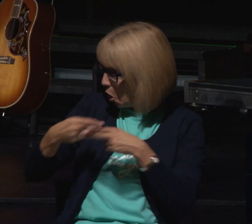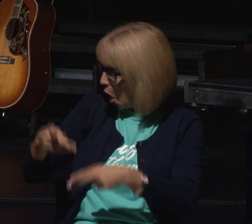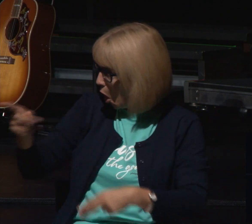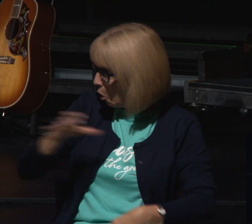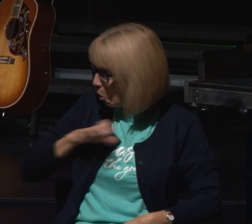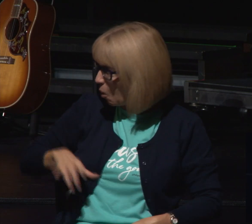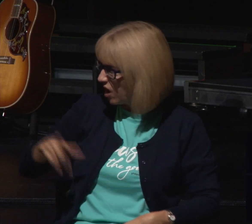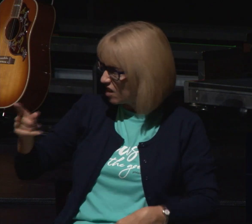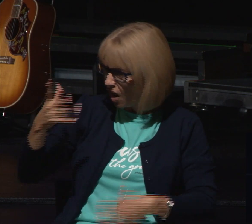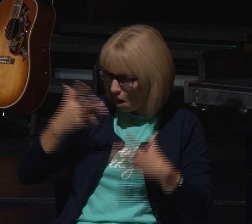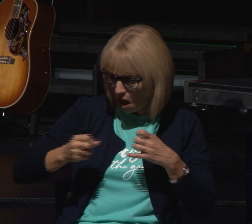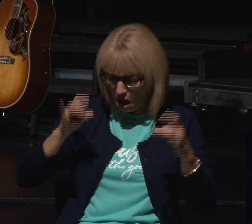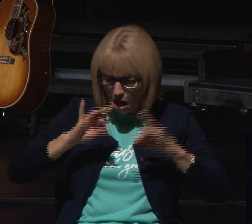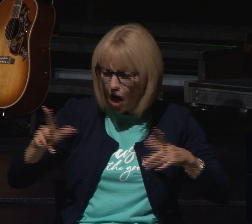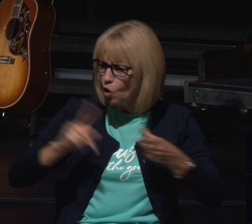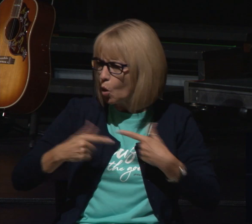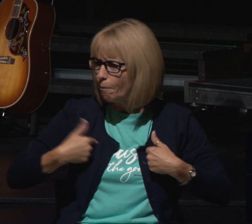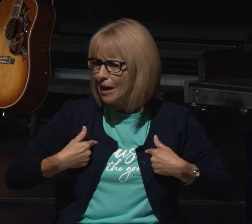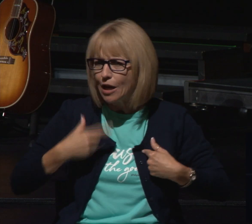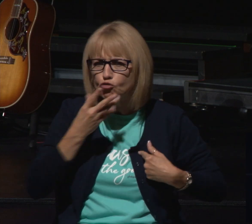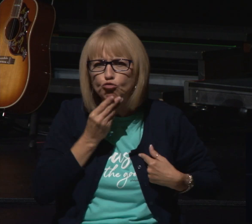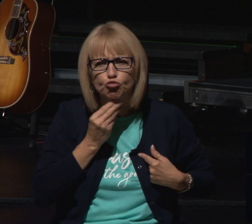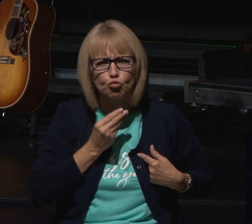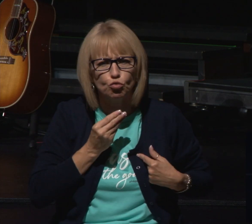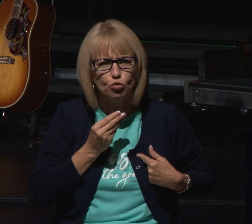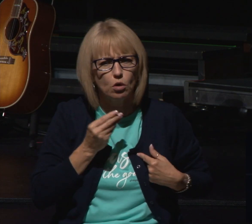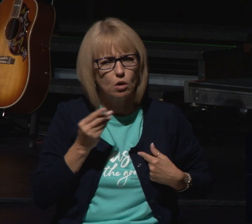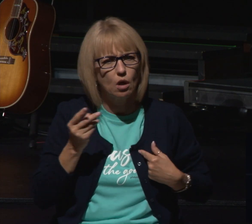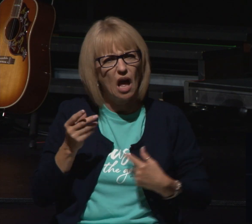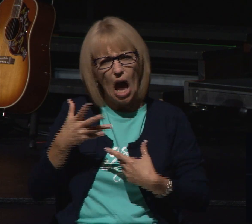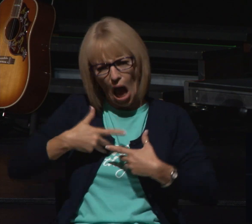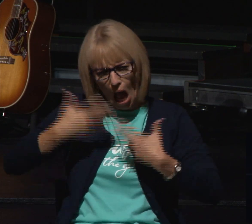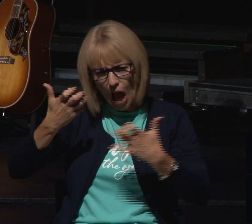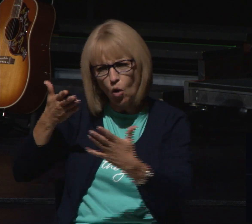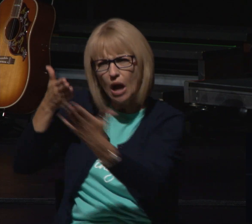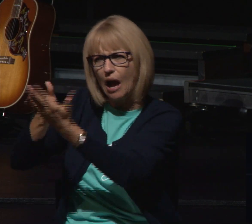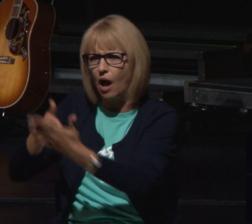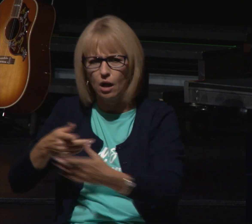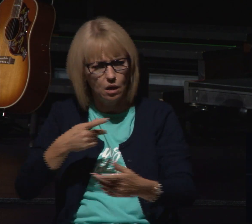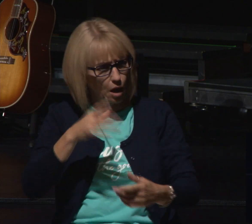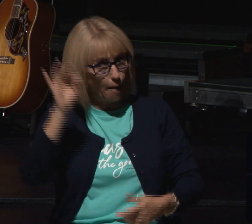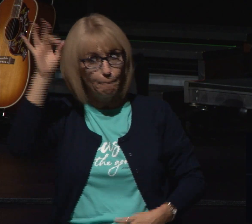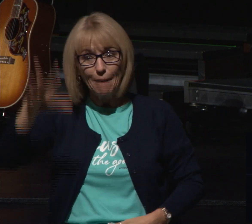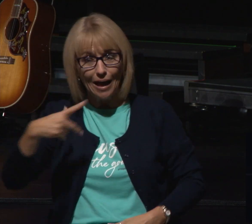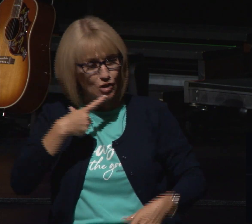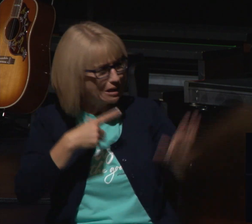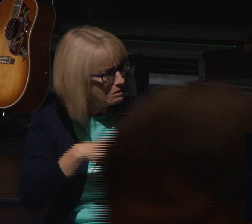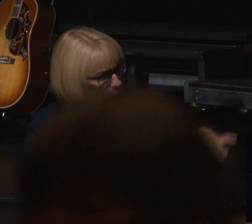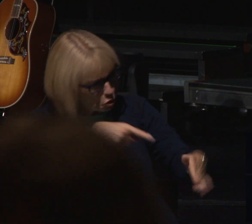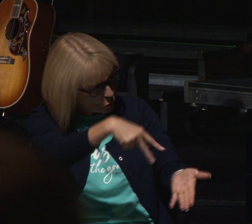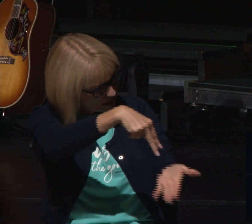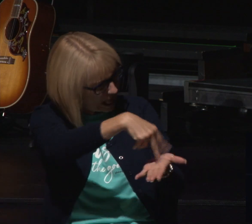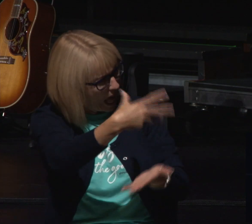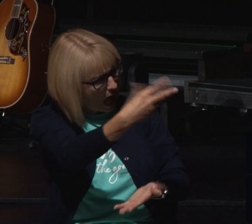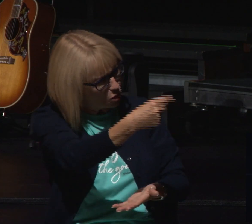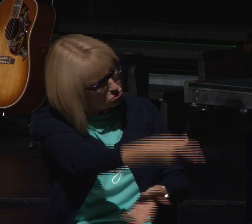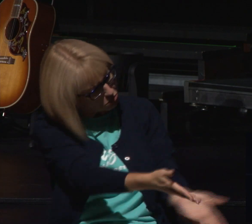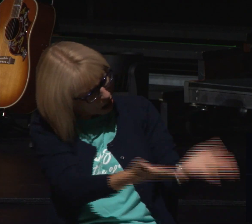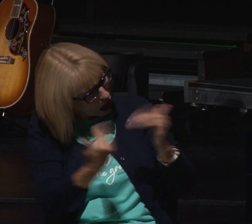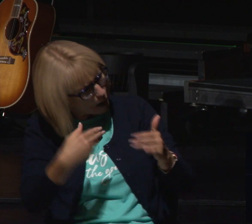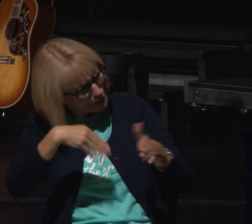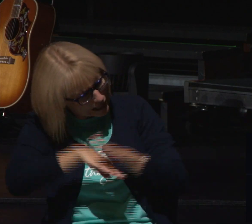angry and finally one day he says why don't you just come inside the church and tell jesus in the church instead of out here on the street